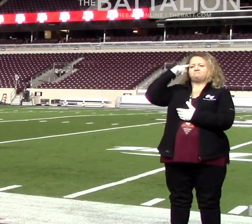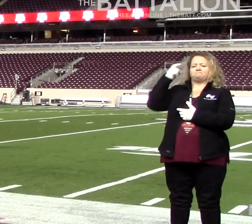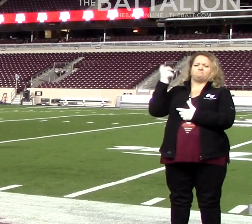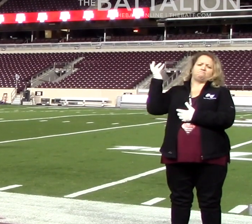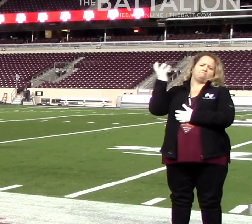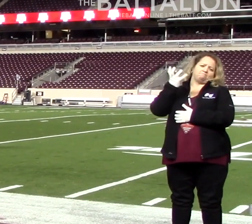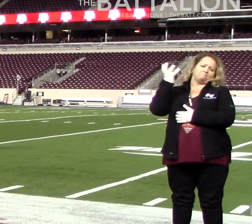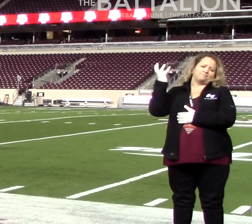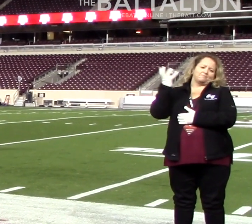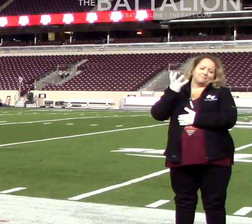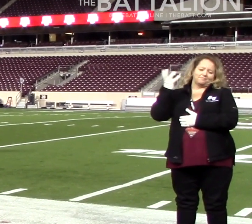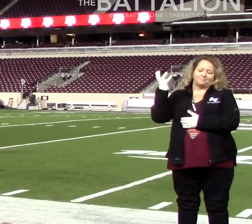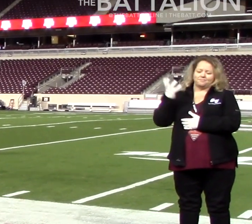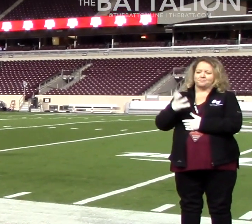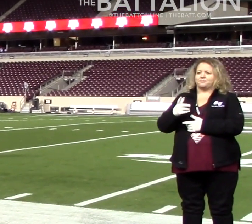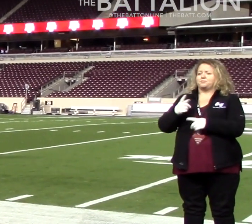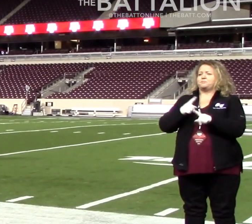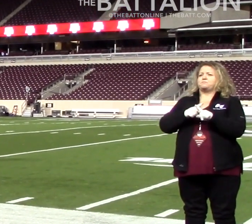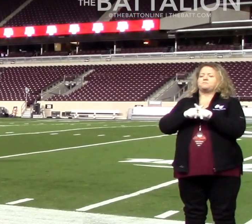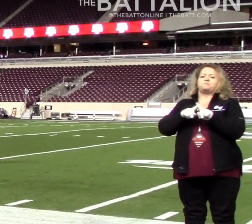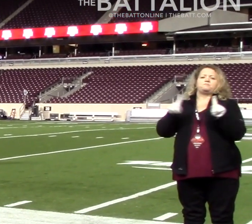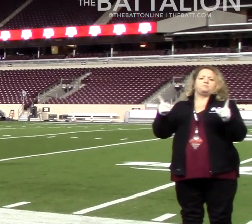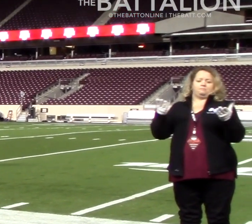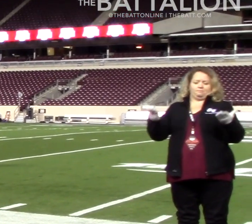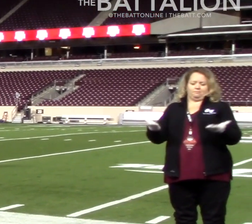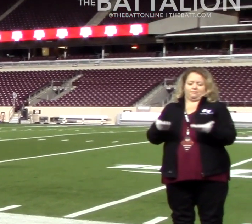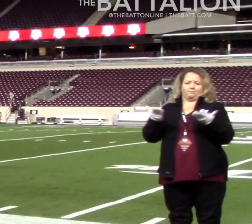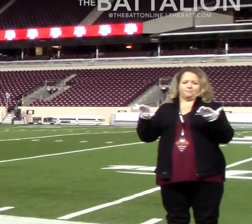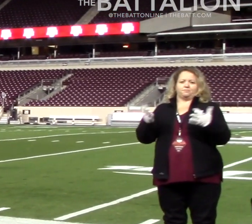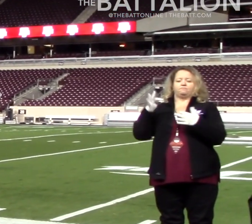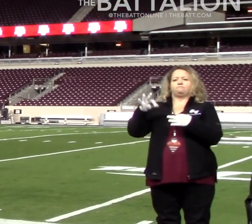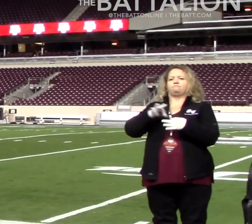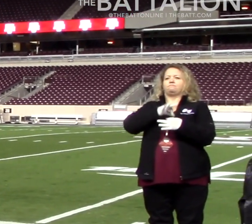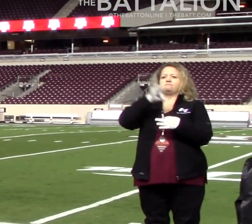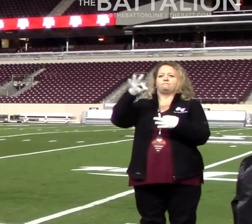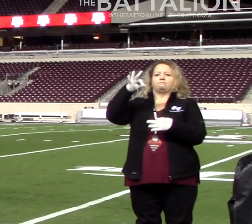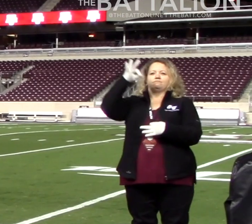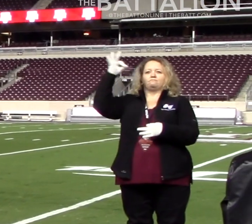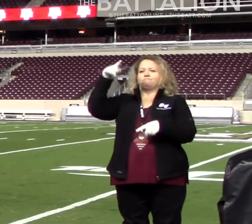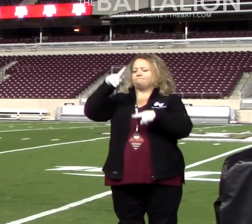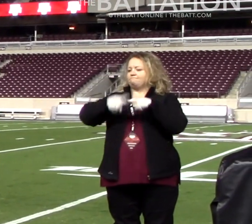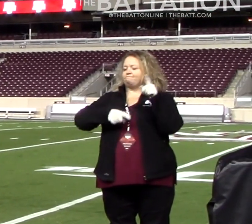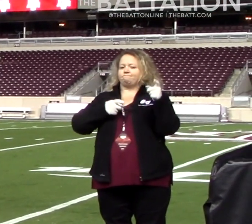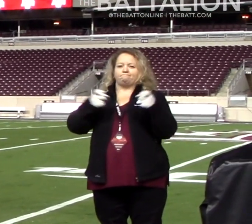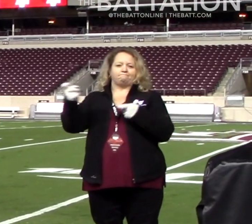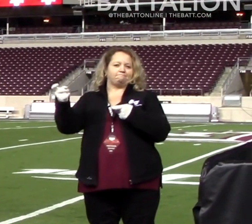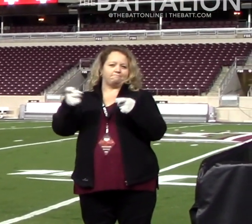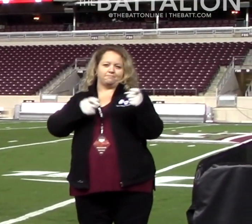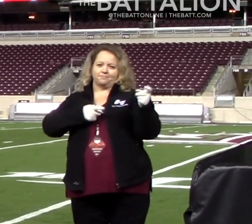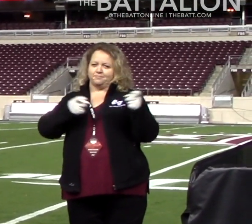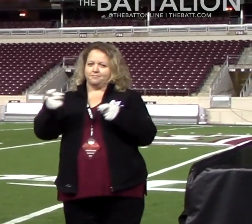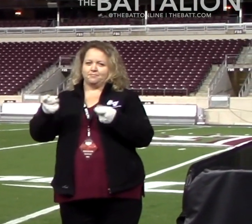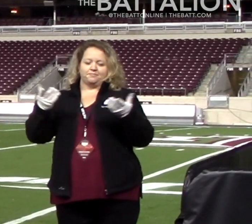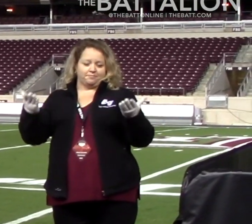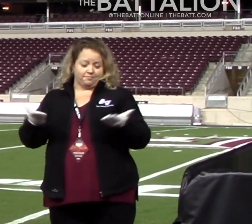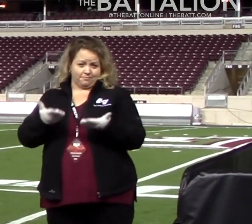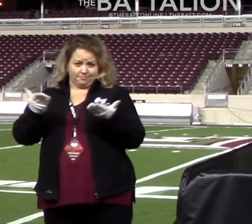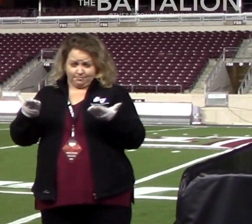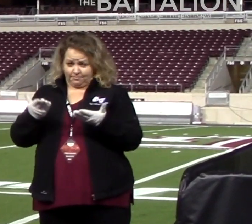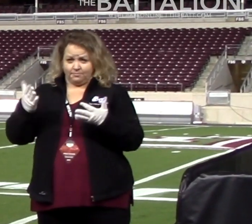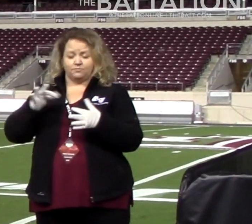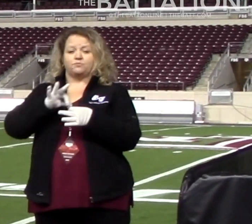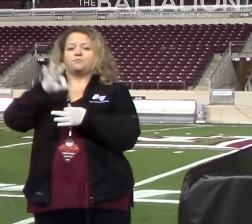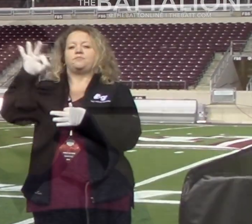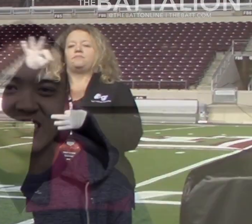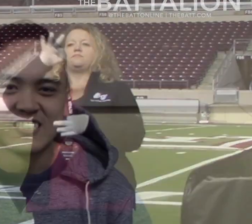Having an interpreter provided really makes sure that it's accessible to all deaf and hard of hearing persons that know and